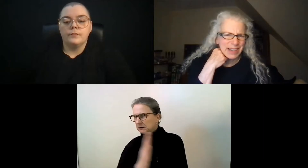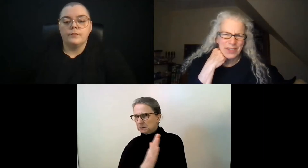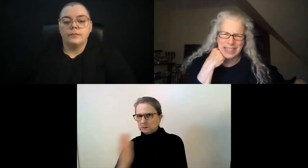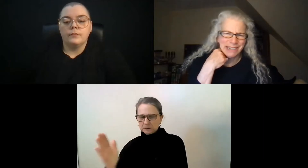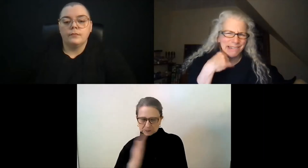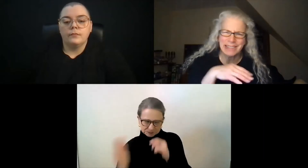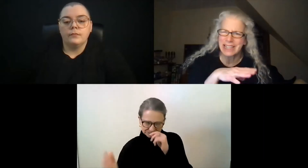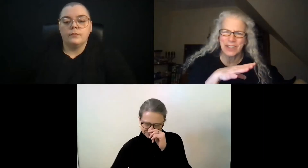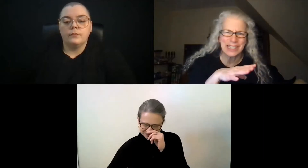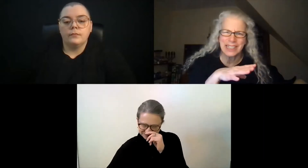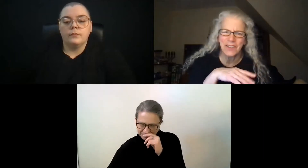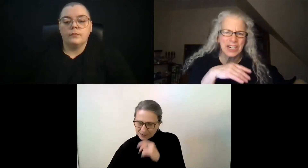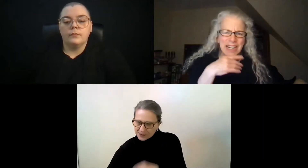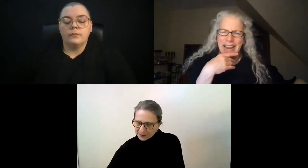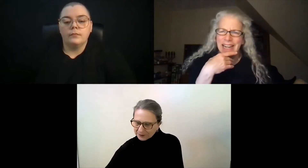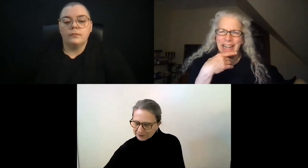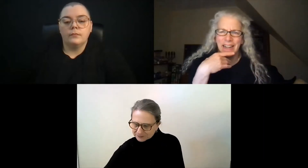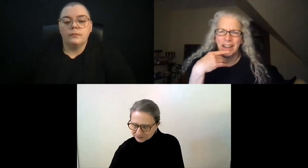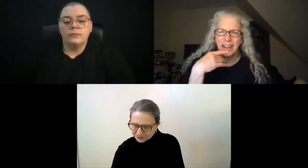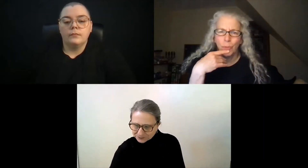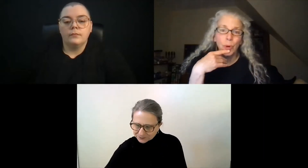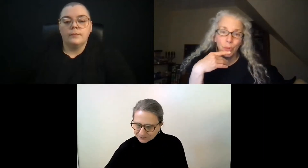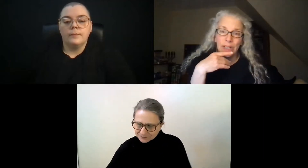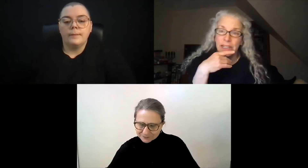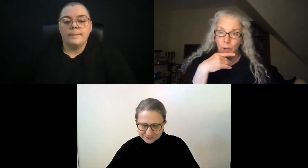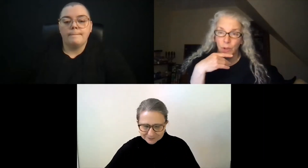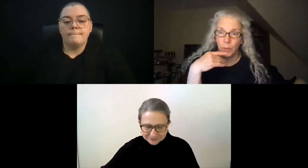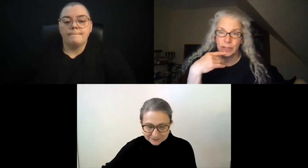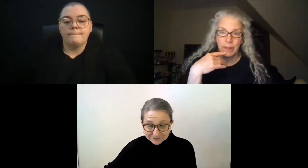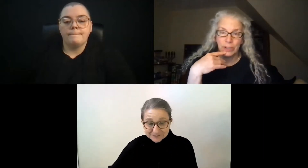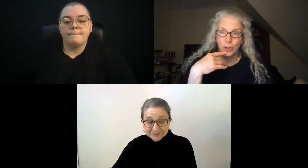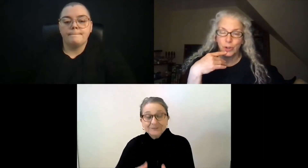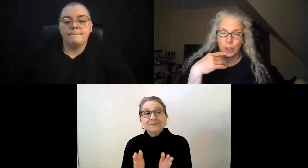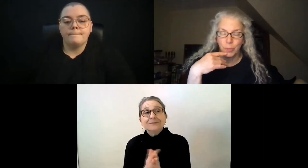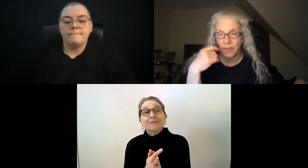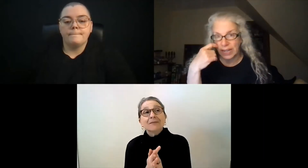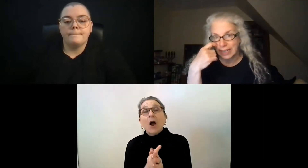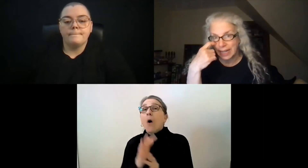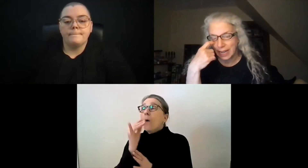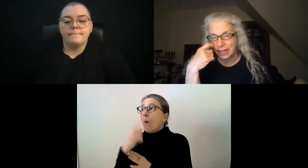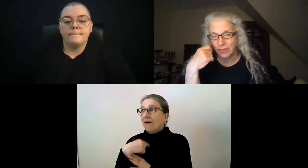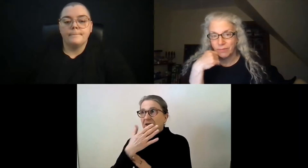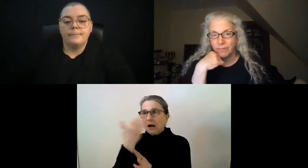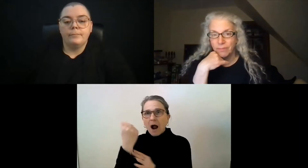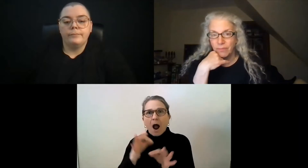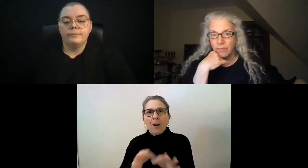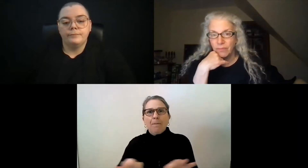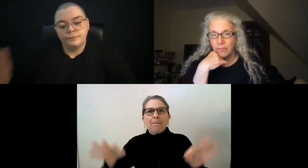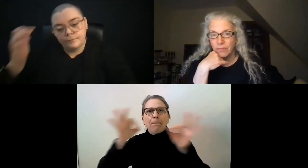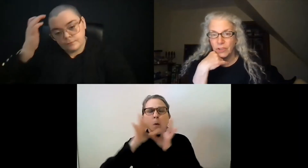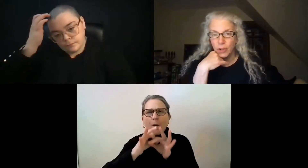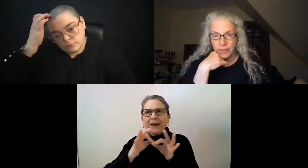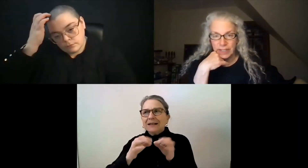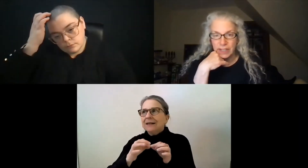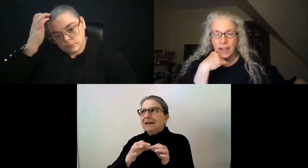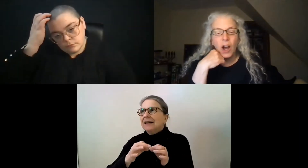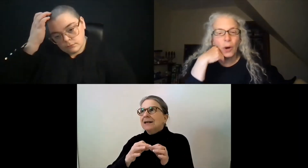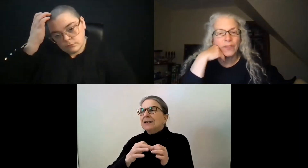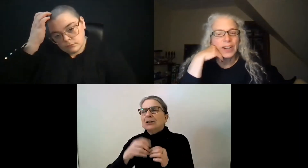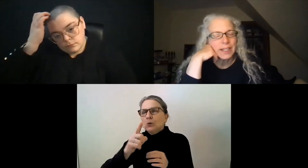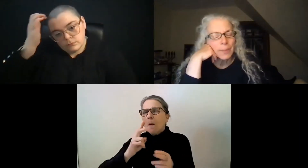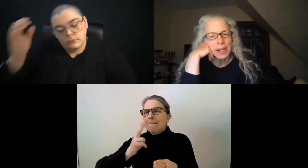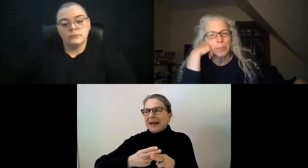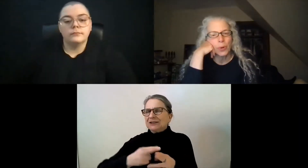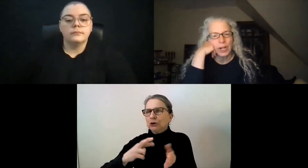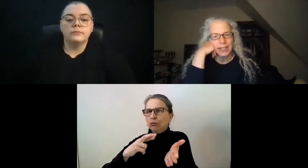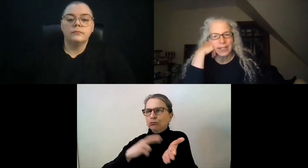in 70, 77 to 80. We were really the only ones in Massachusetts providing that kind of service. Oh,